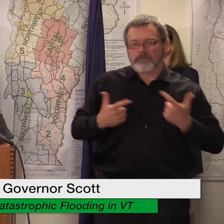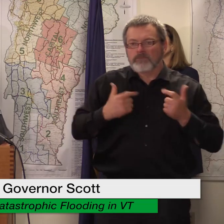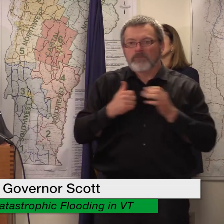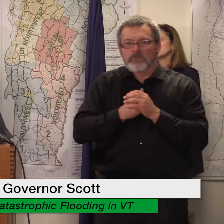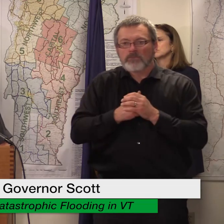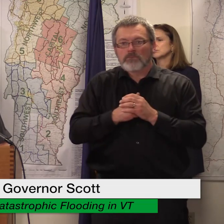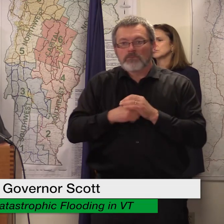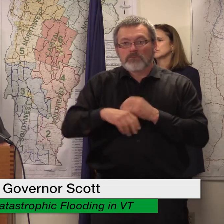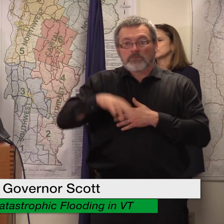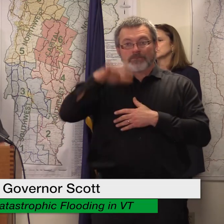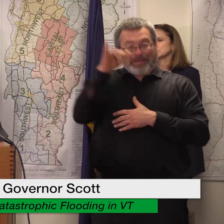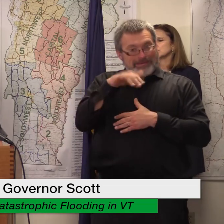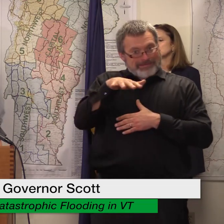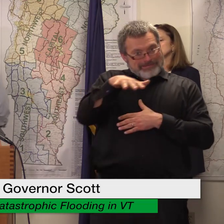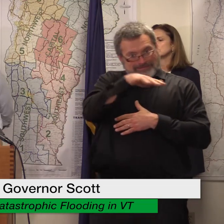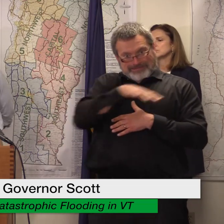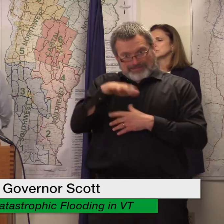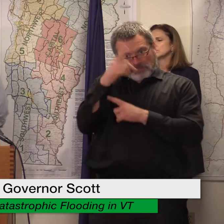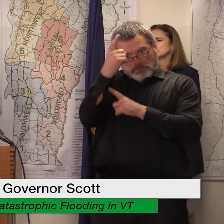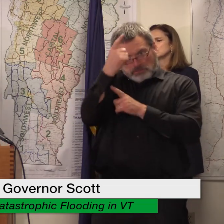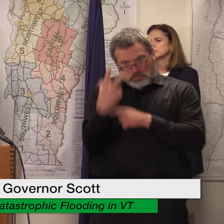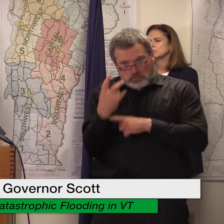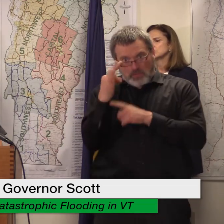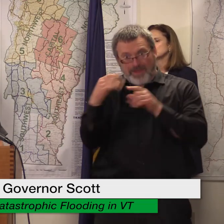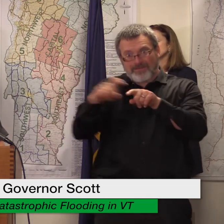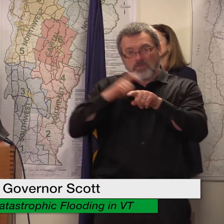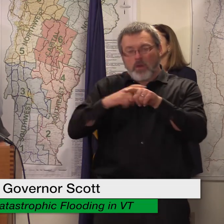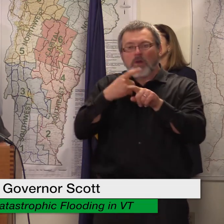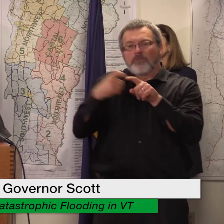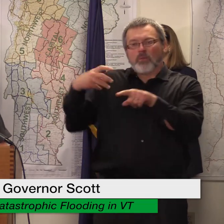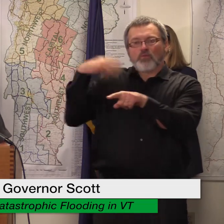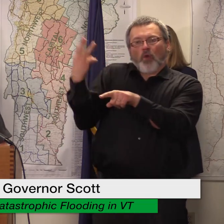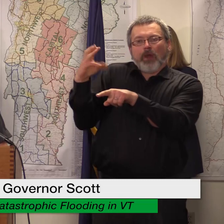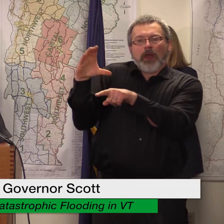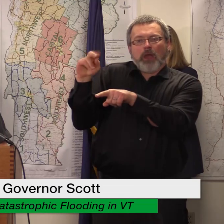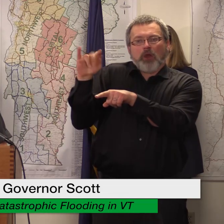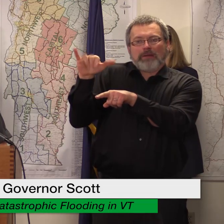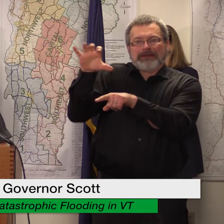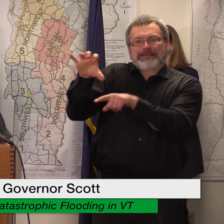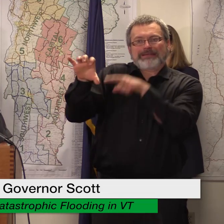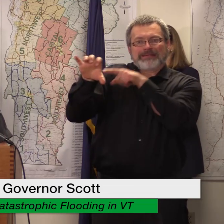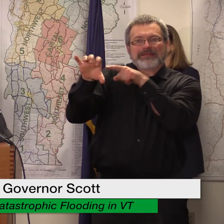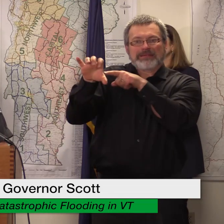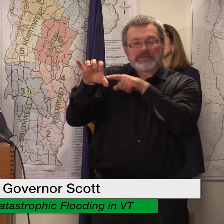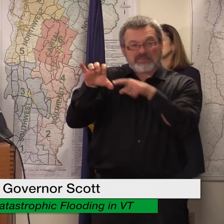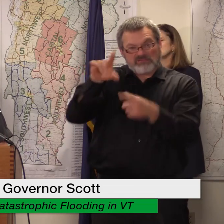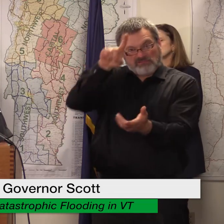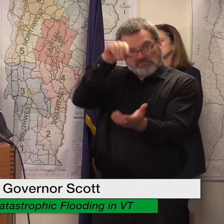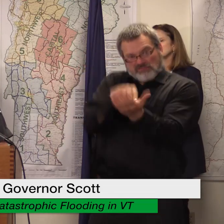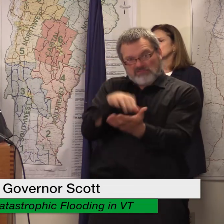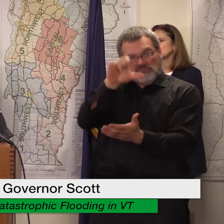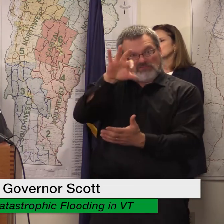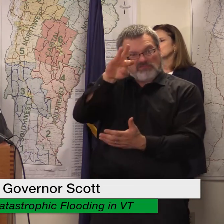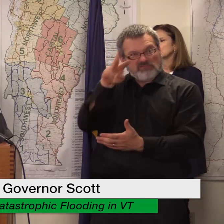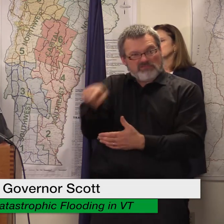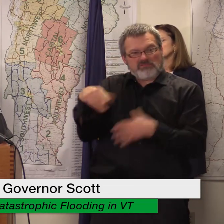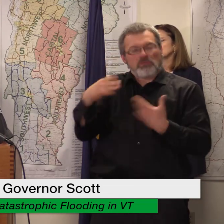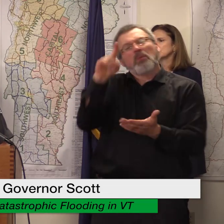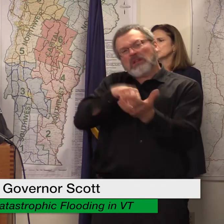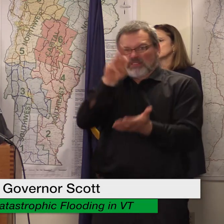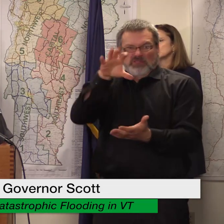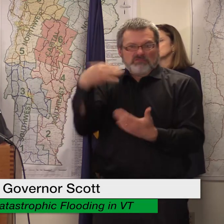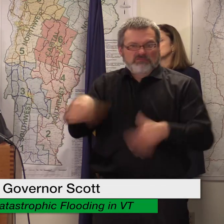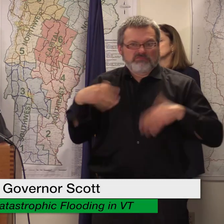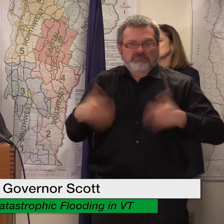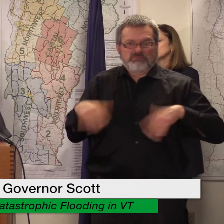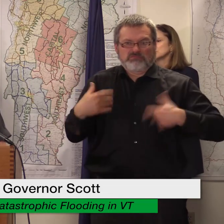county which accounts for 1596 of those calls windsor county has accounted for